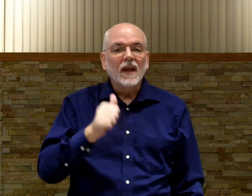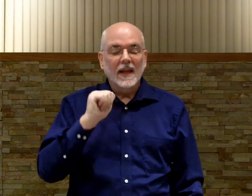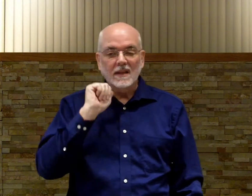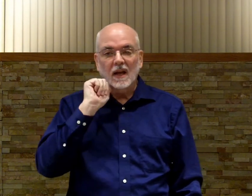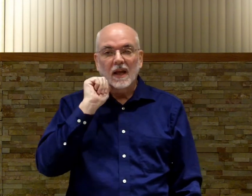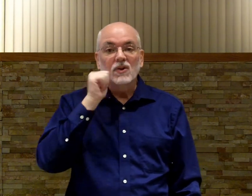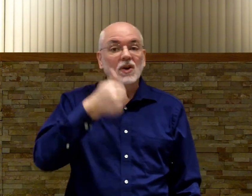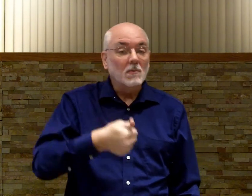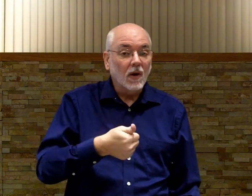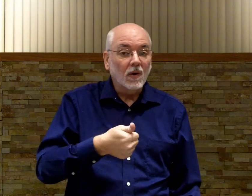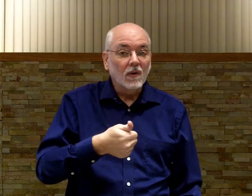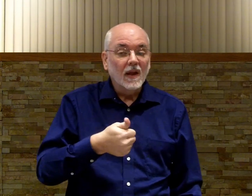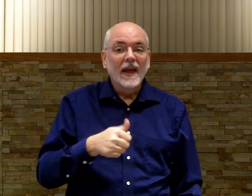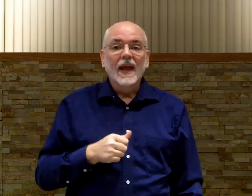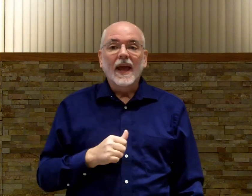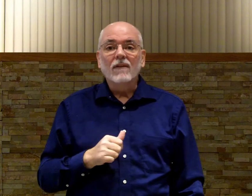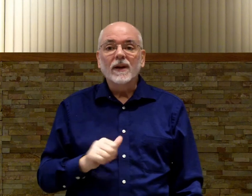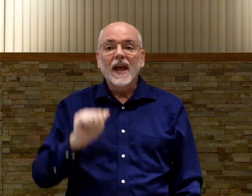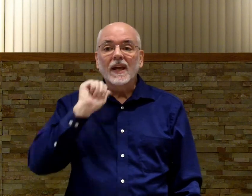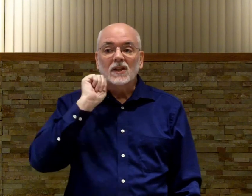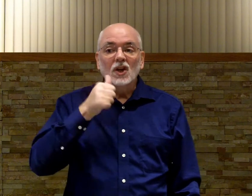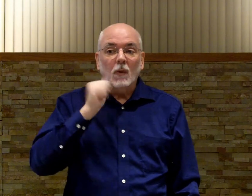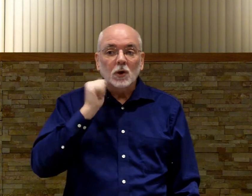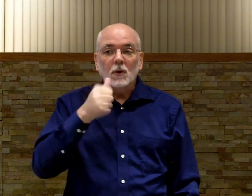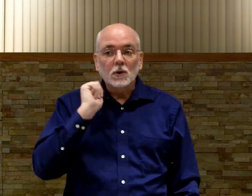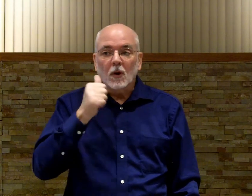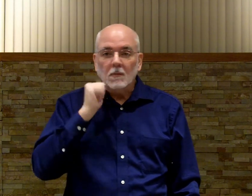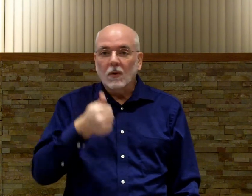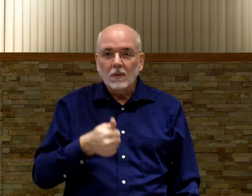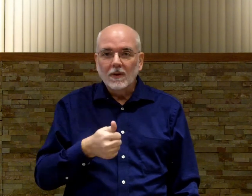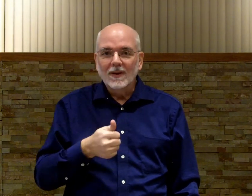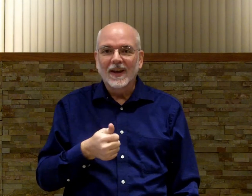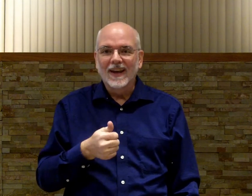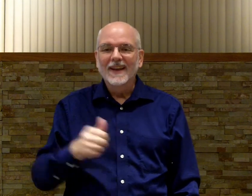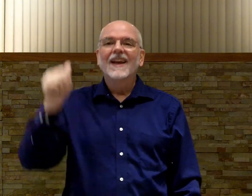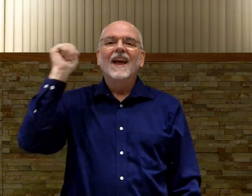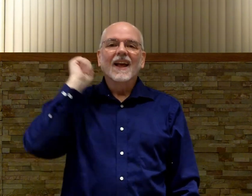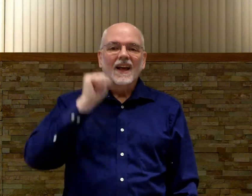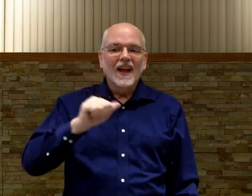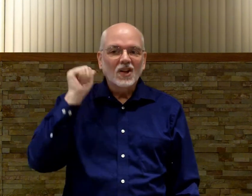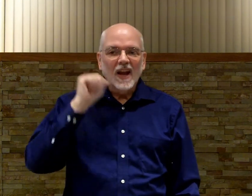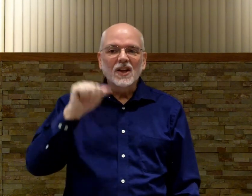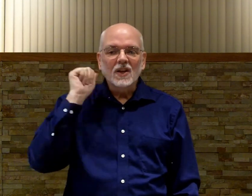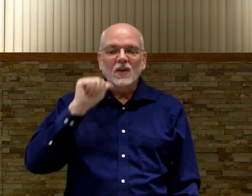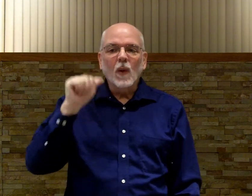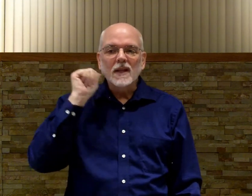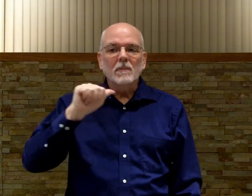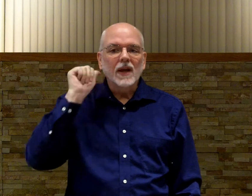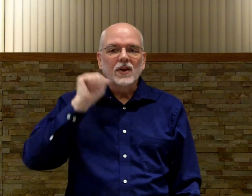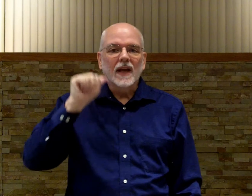In sign language. Tomorrow. Every day is. Tomorrow. Okay? And it just. It winds up being. Just